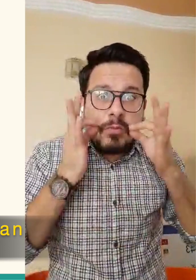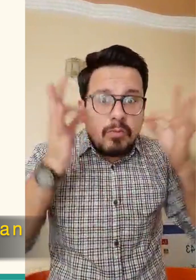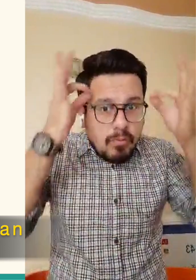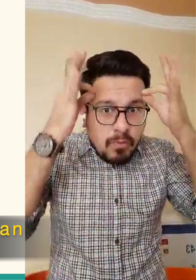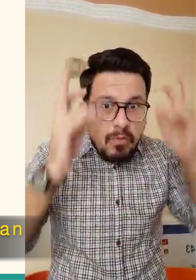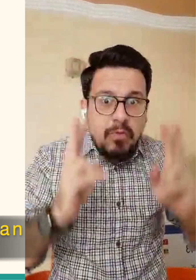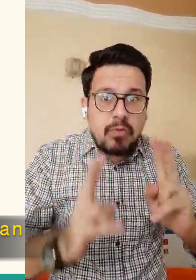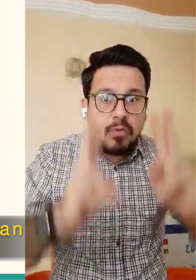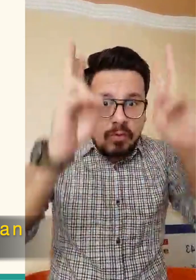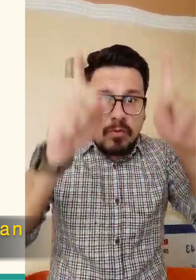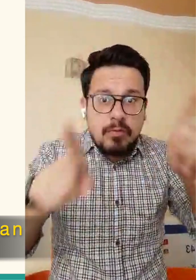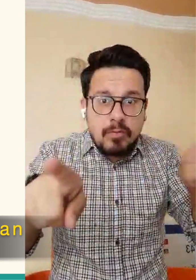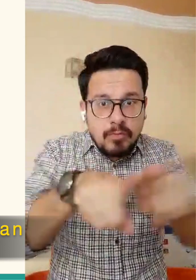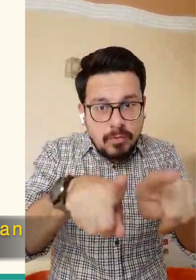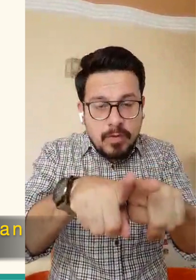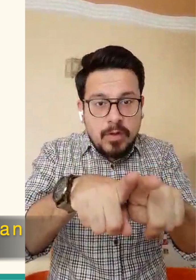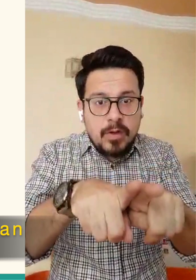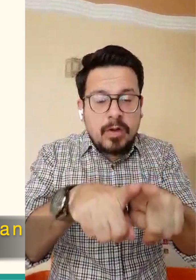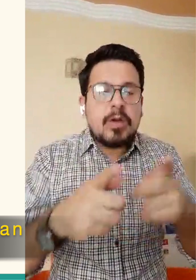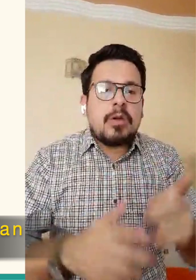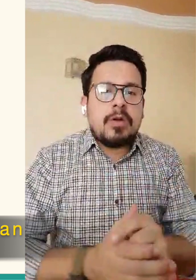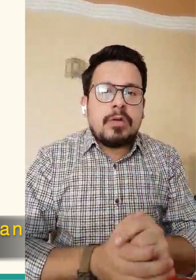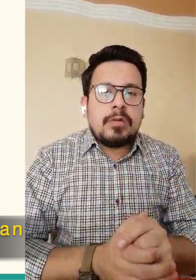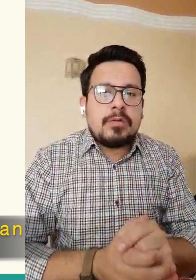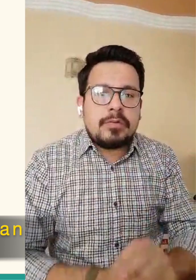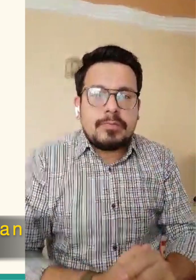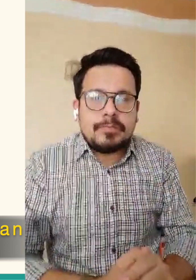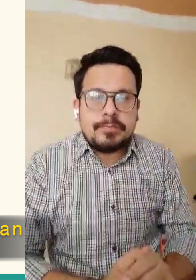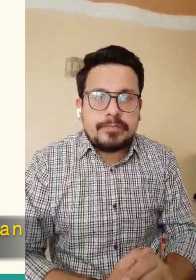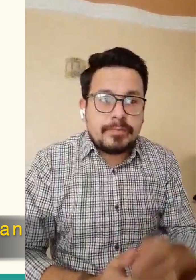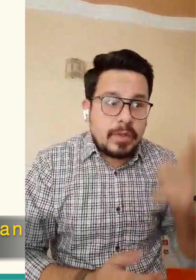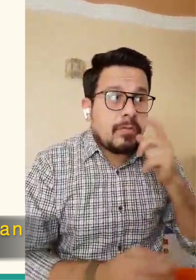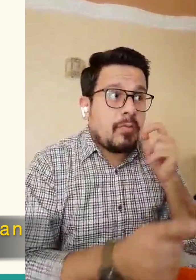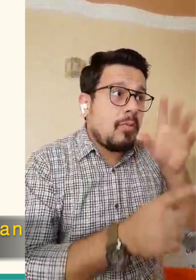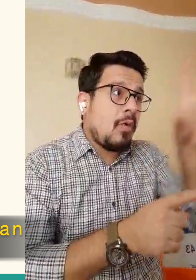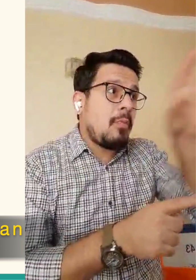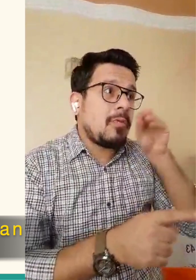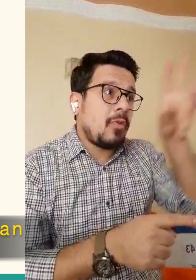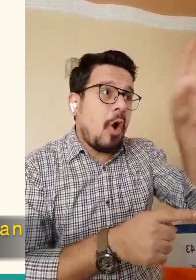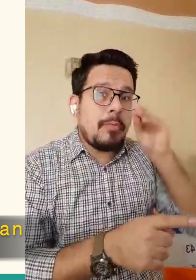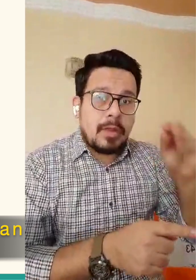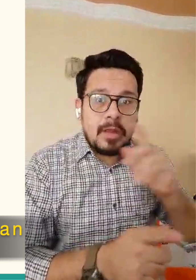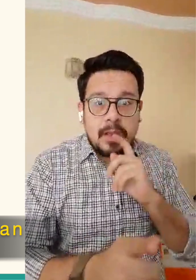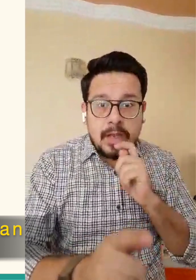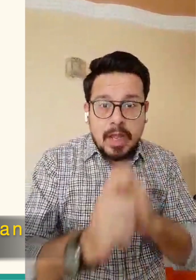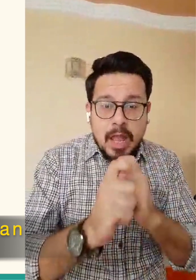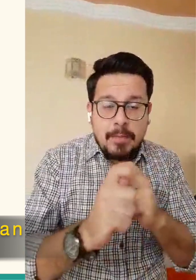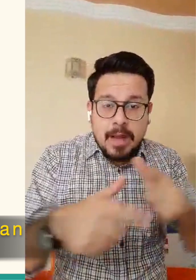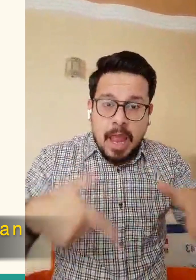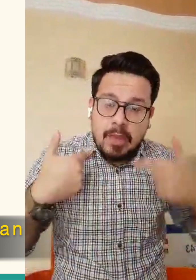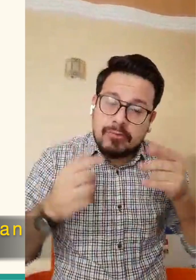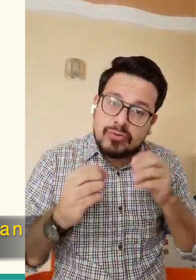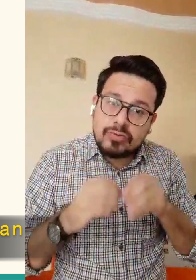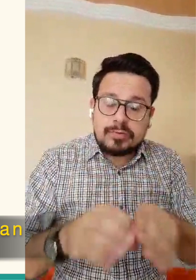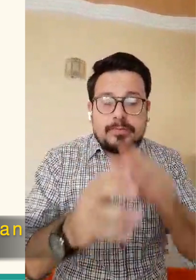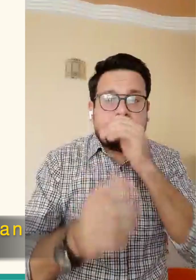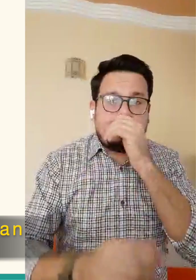Learn more about the Prophet Muhammad and follow him by